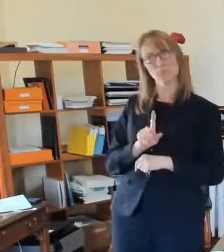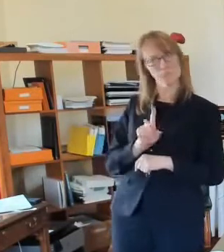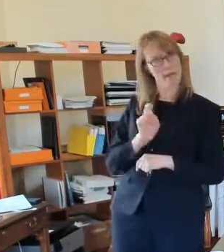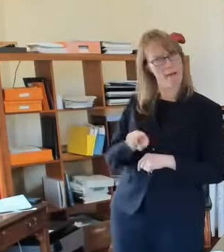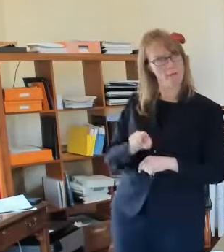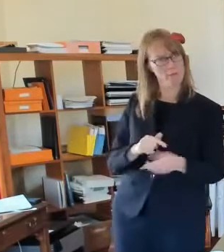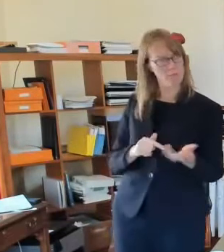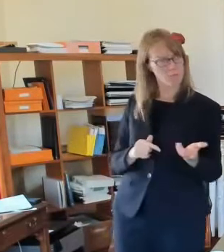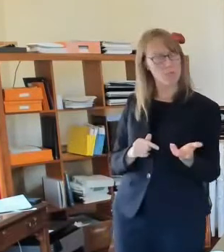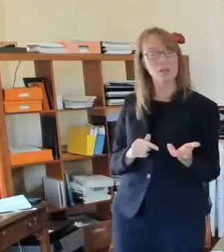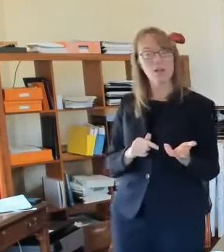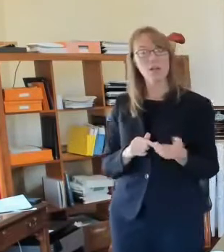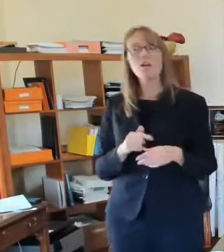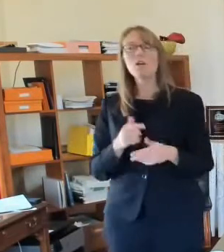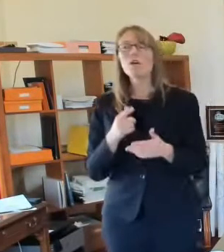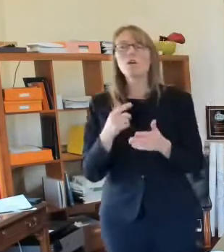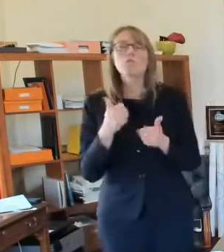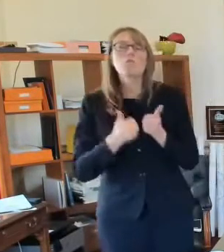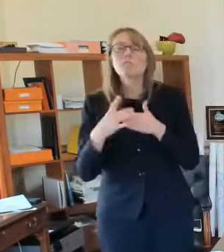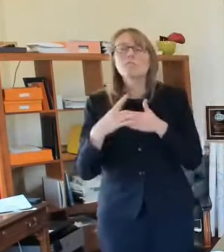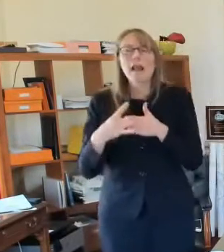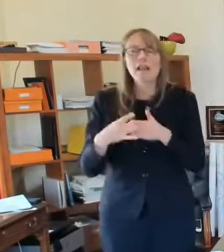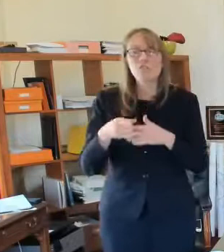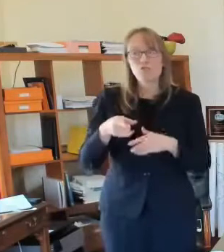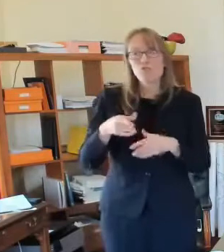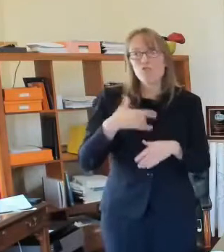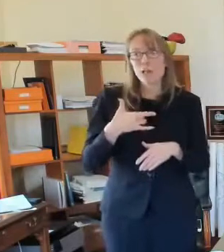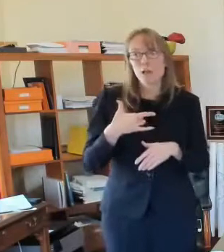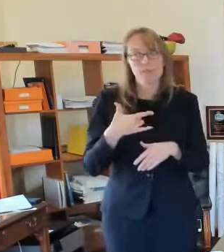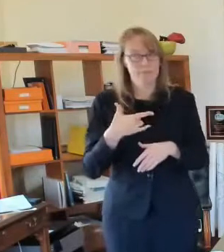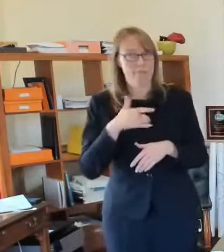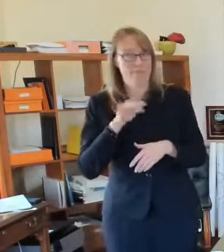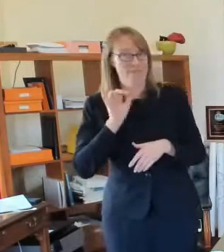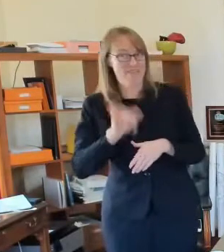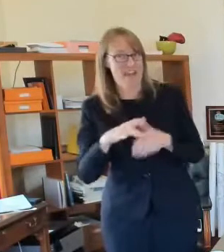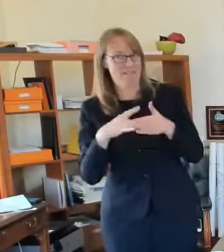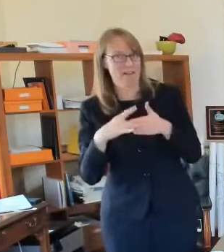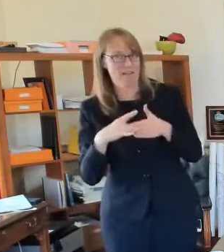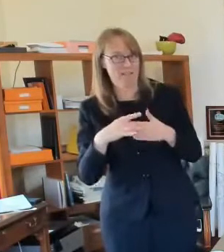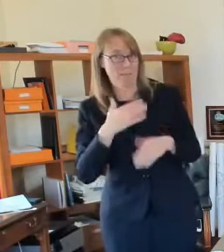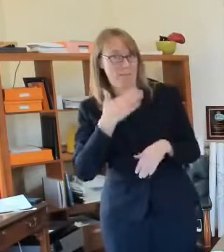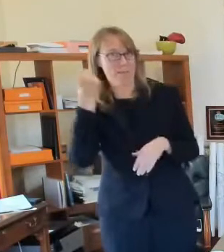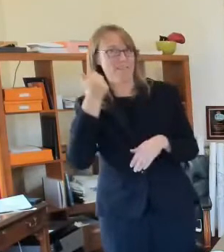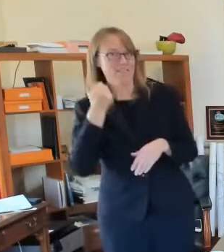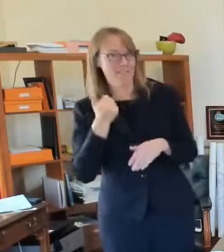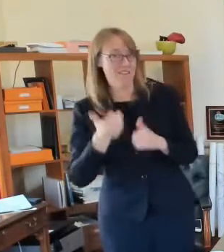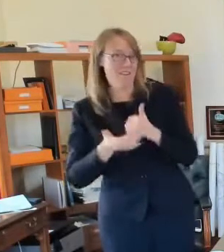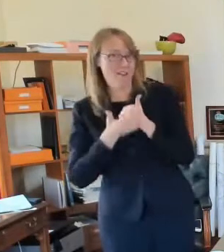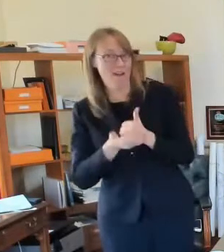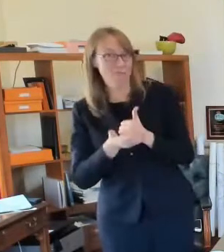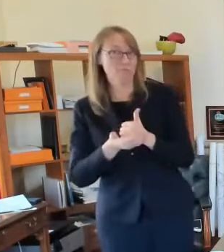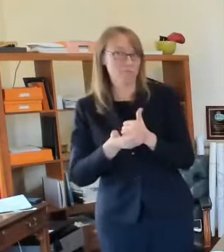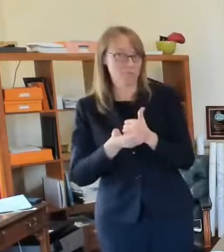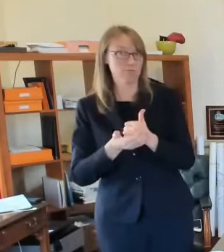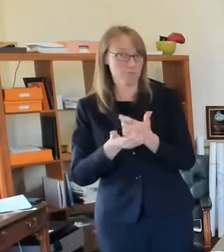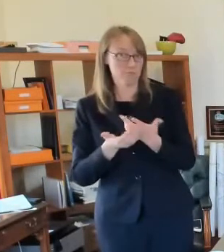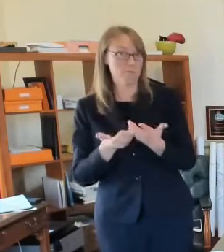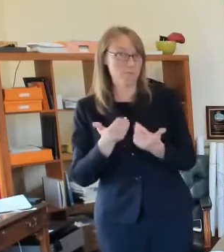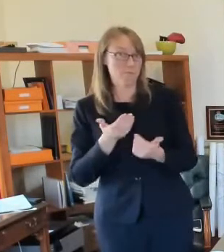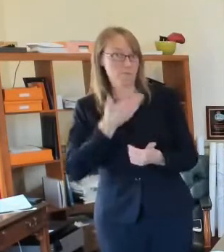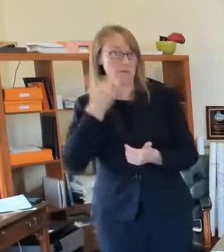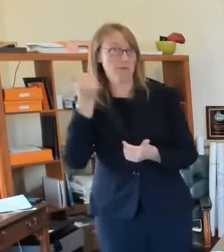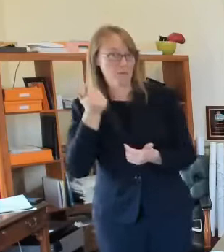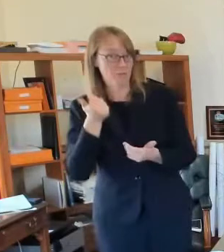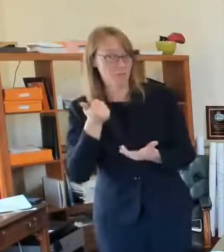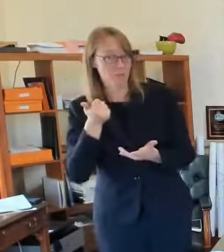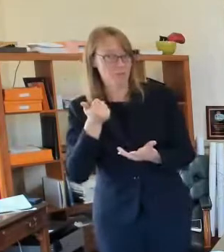that we've implemented do you think are helping the most and what more do you think local and state leaders could do to stop the spread